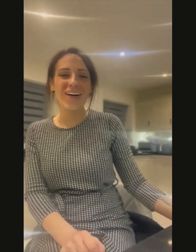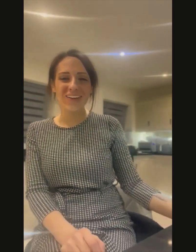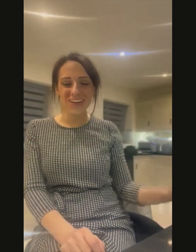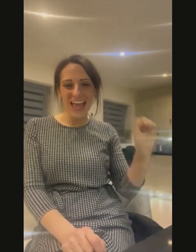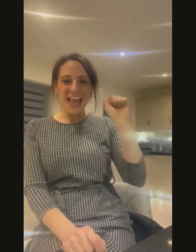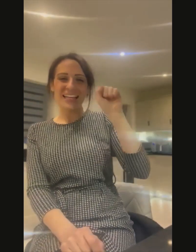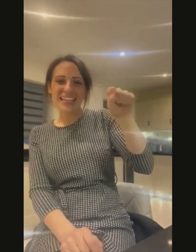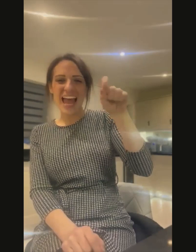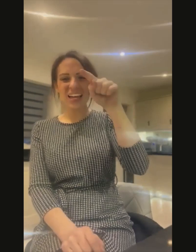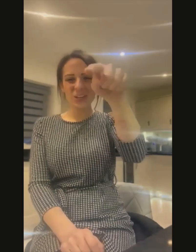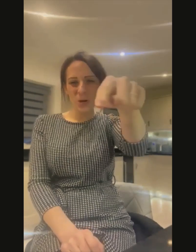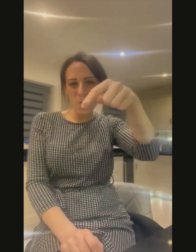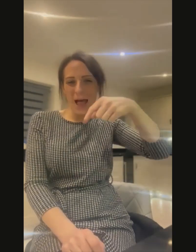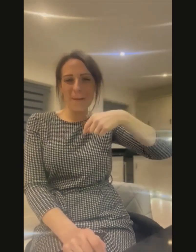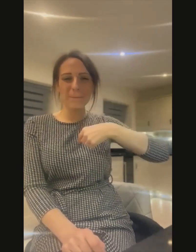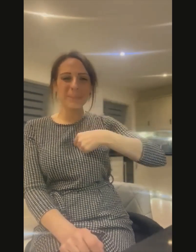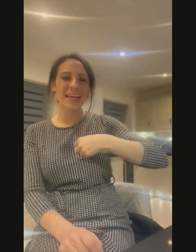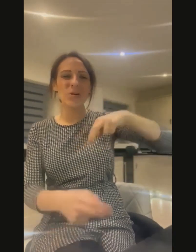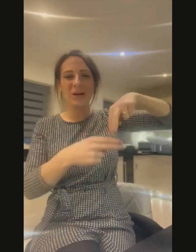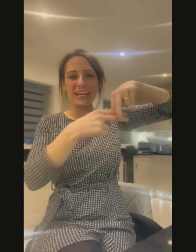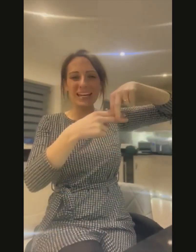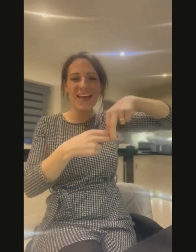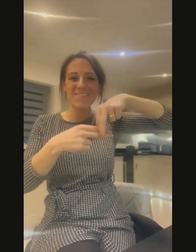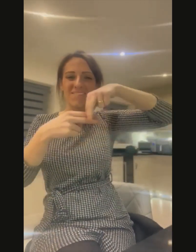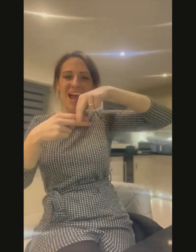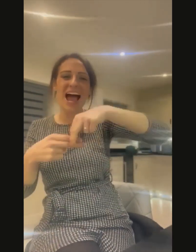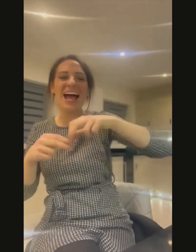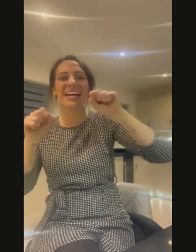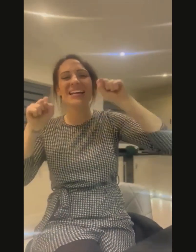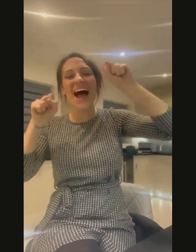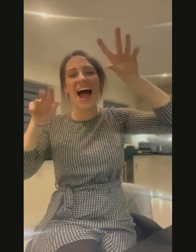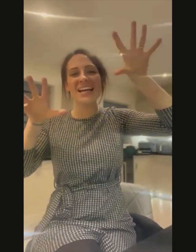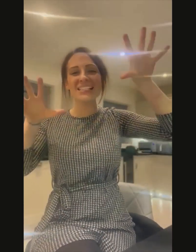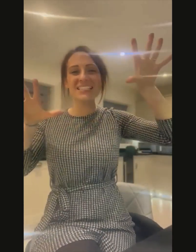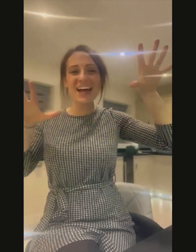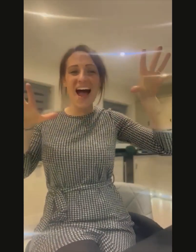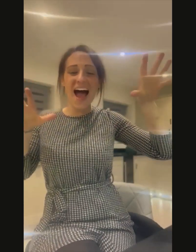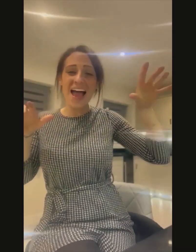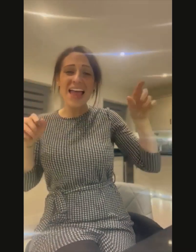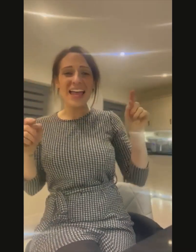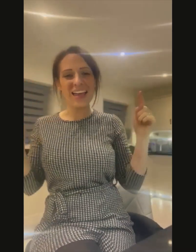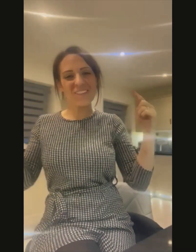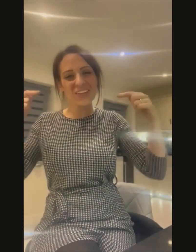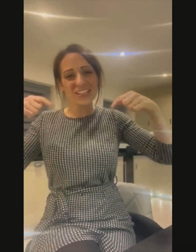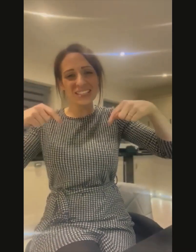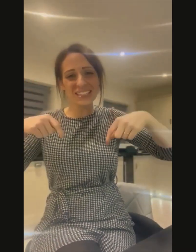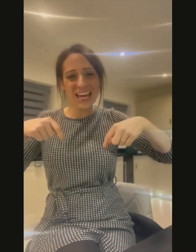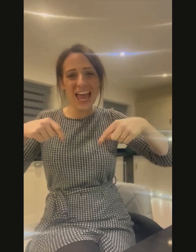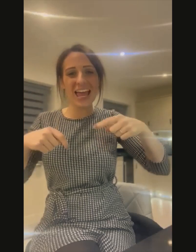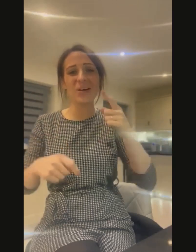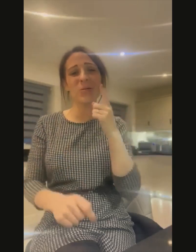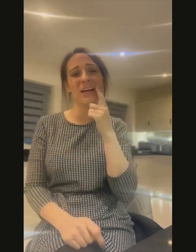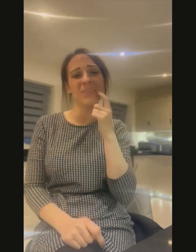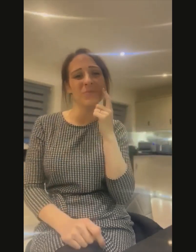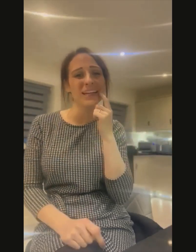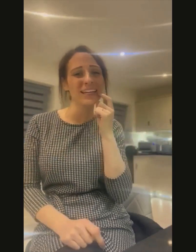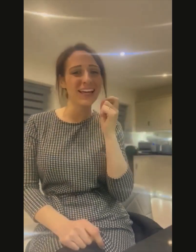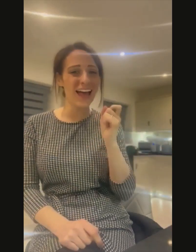Yeah, you and me, we can ride on a star If you stay with me, girl